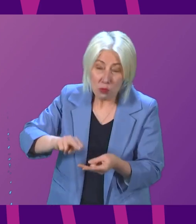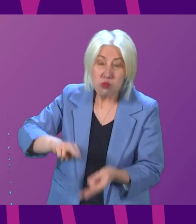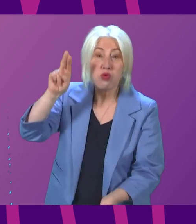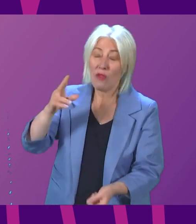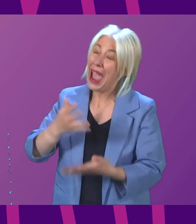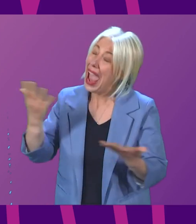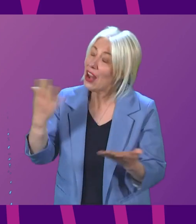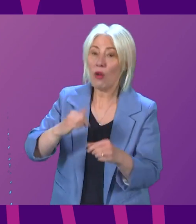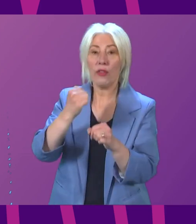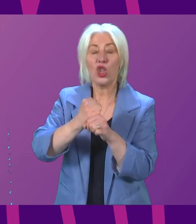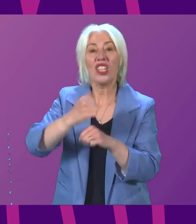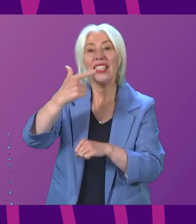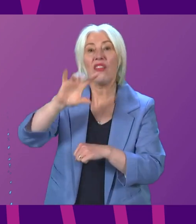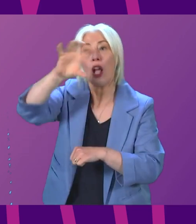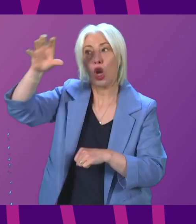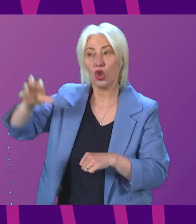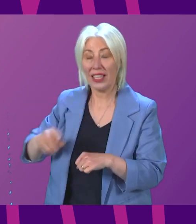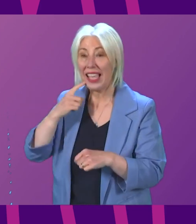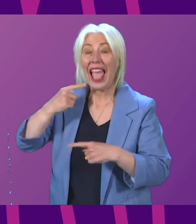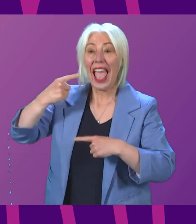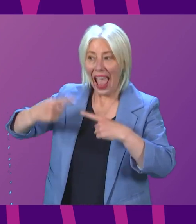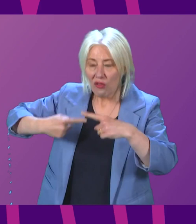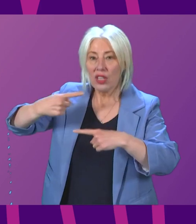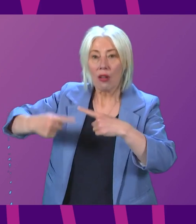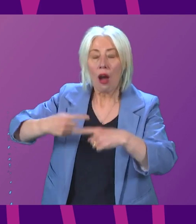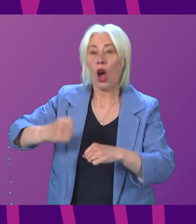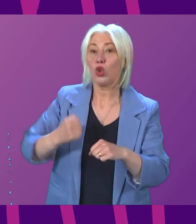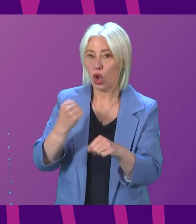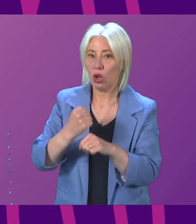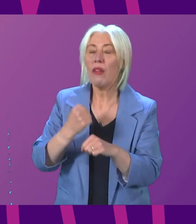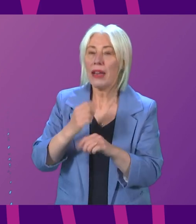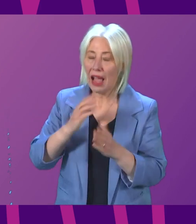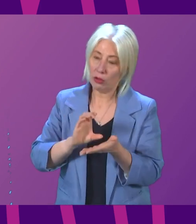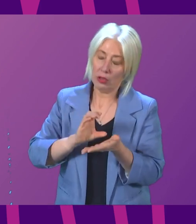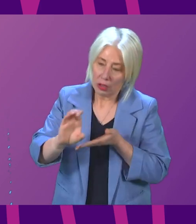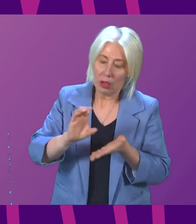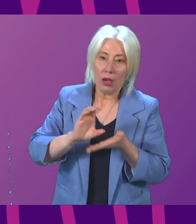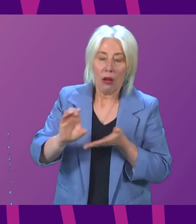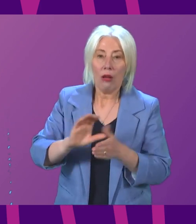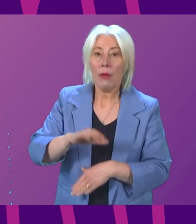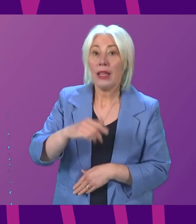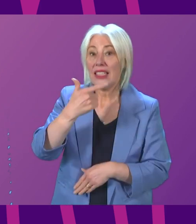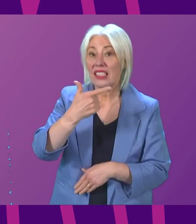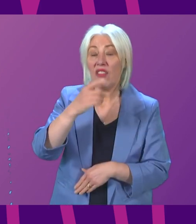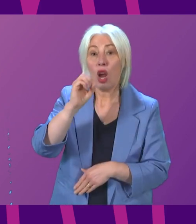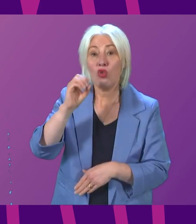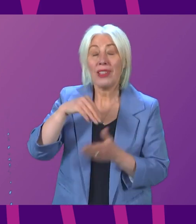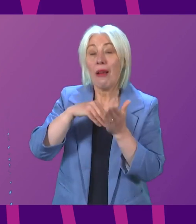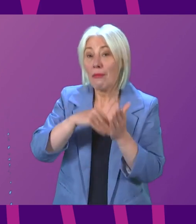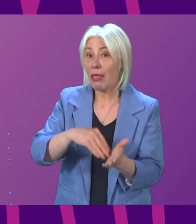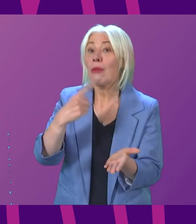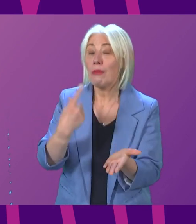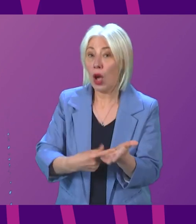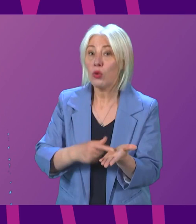country. Every year right now, the Scottish Government is having to invest more than £700 million,